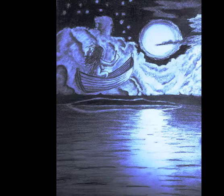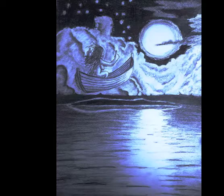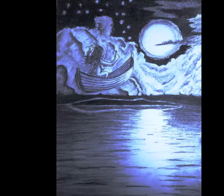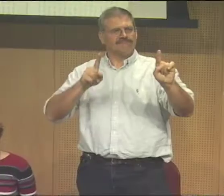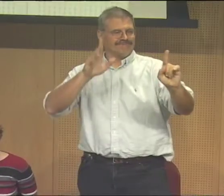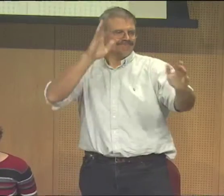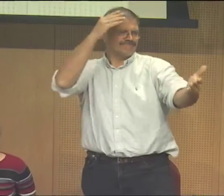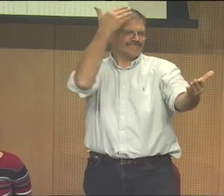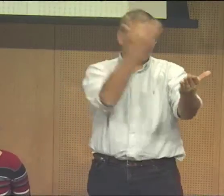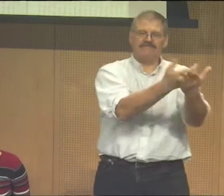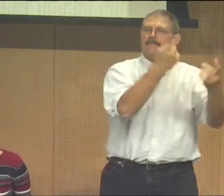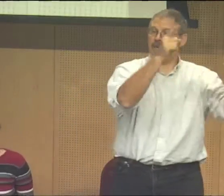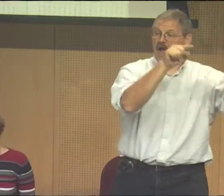The title of this work is Destiny.